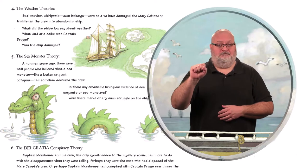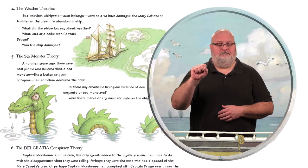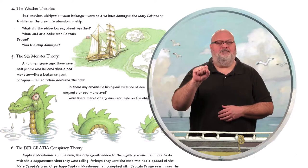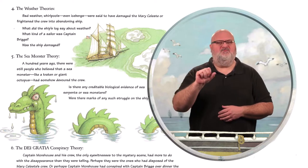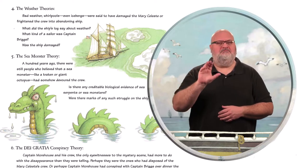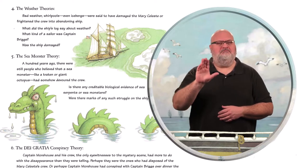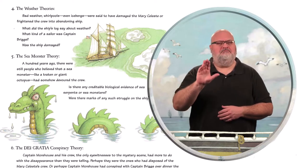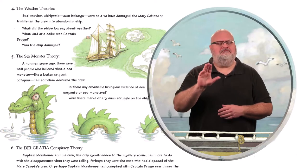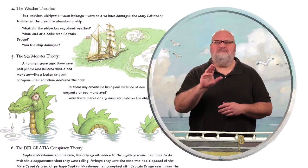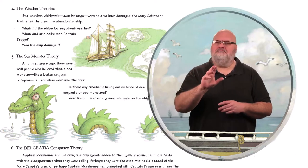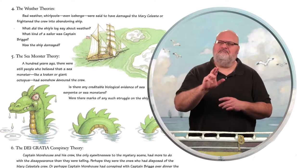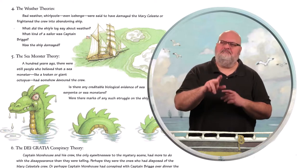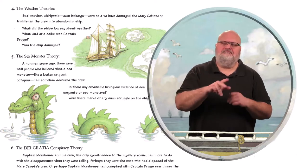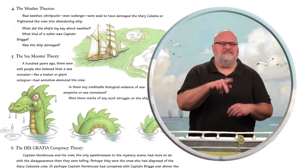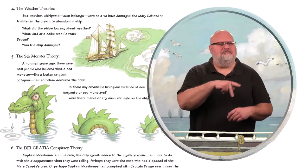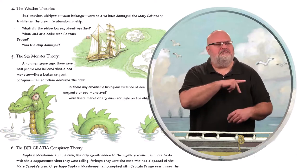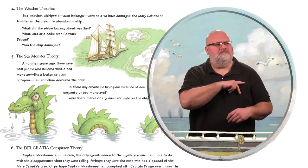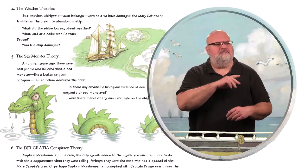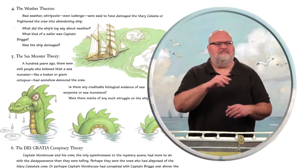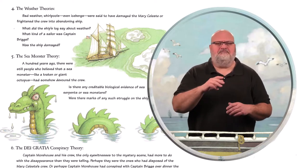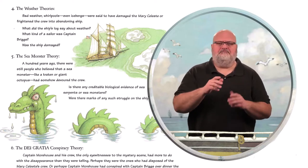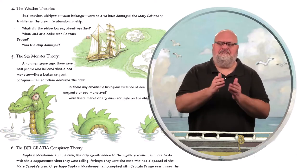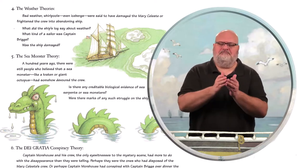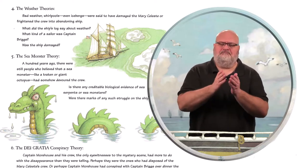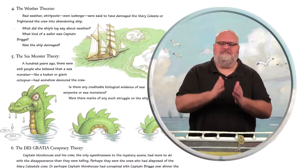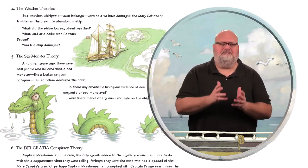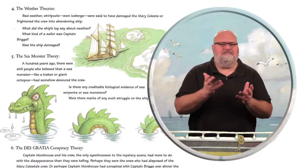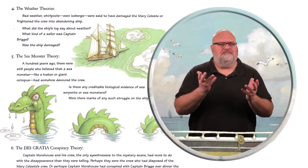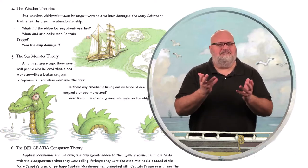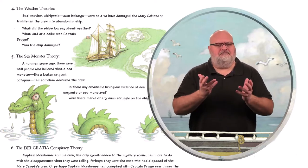What kind of a sailor was Captain Briggs?